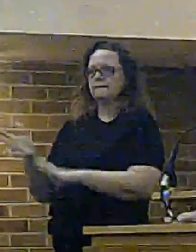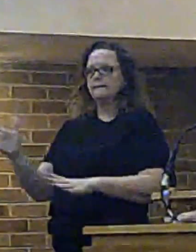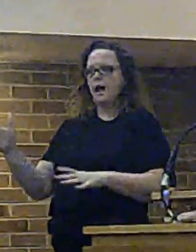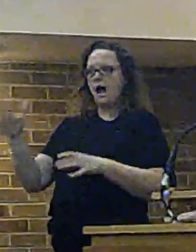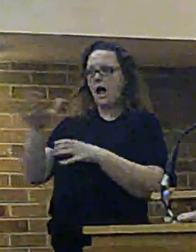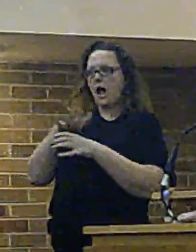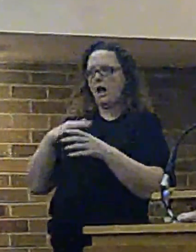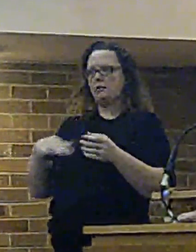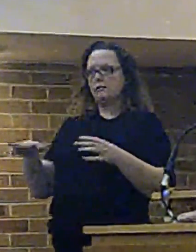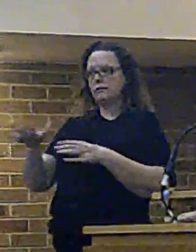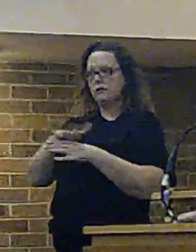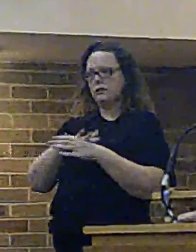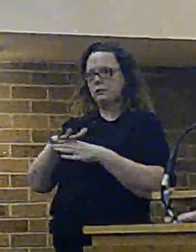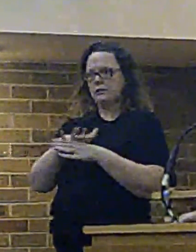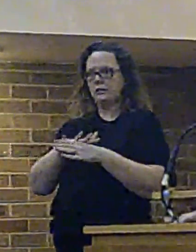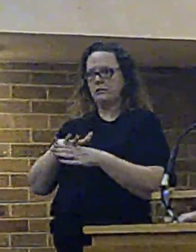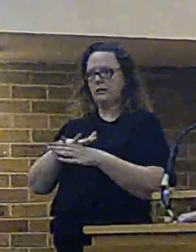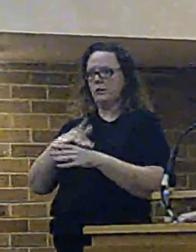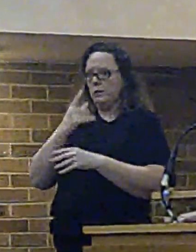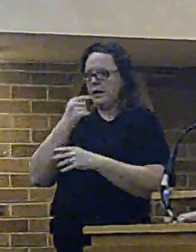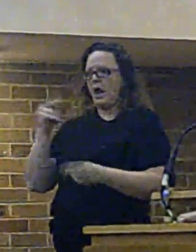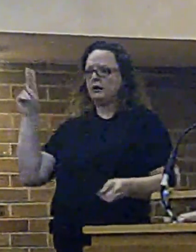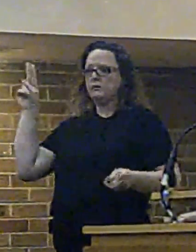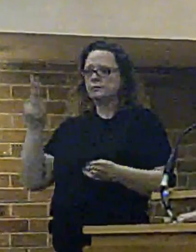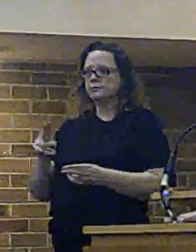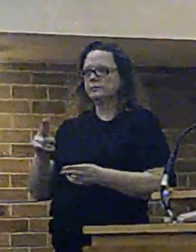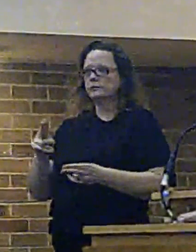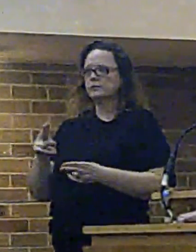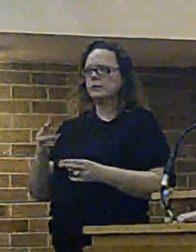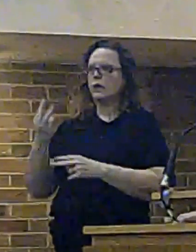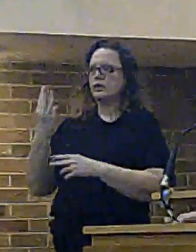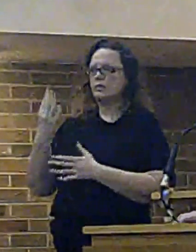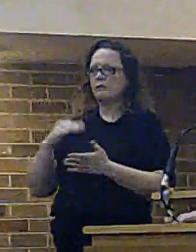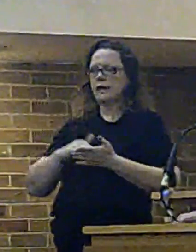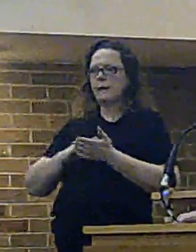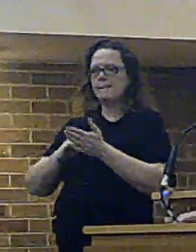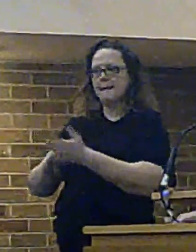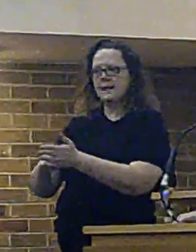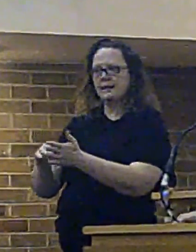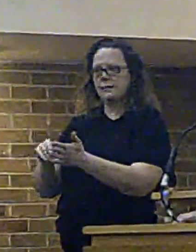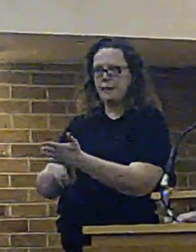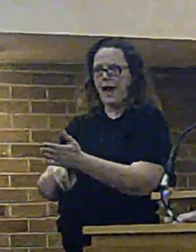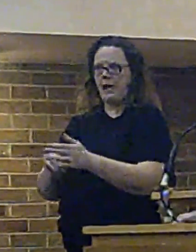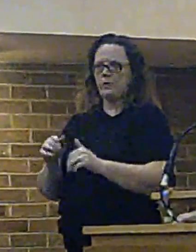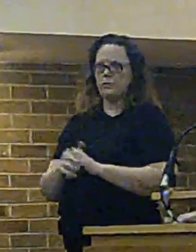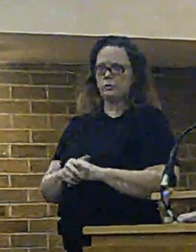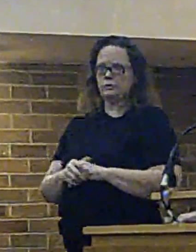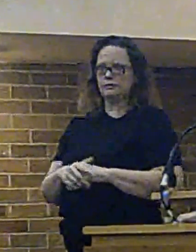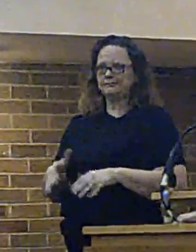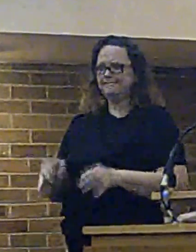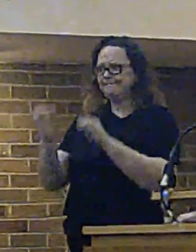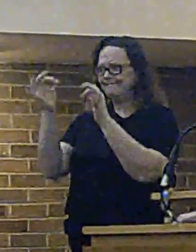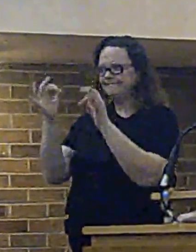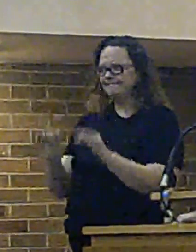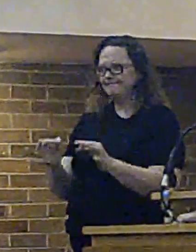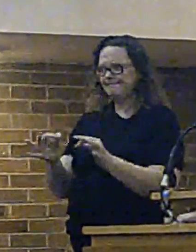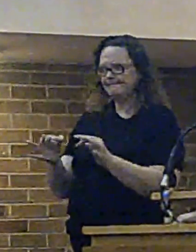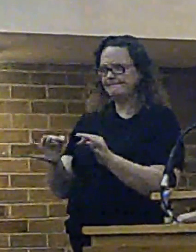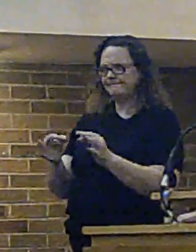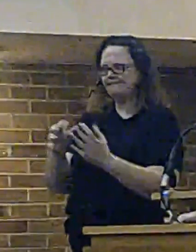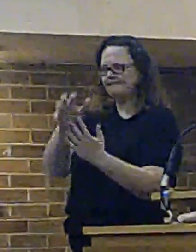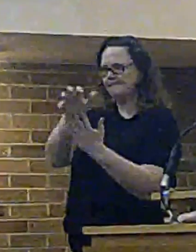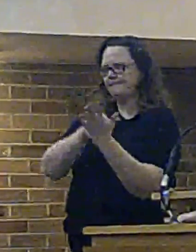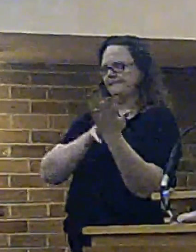to deliver just under £3 million from what we term support services. That, in truth, is not an accurate reflection of